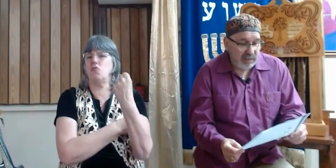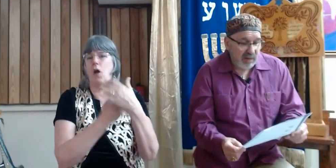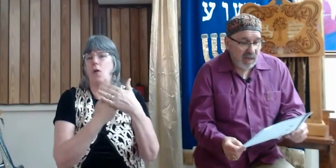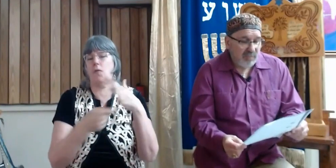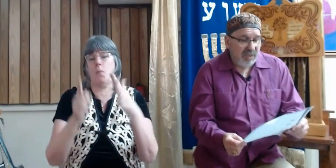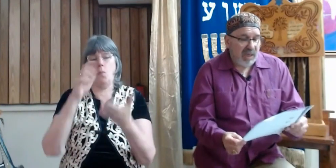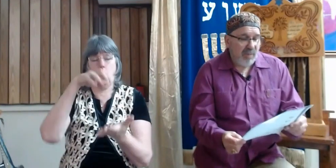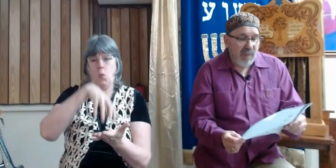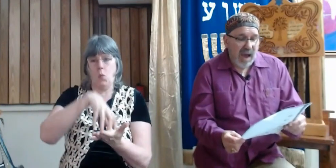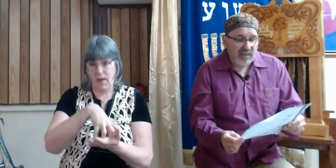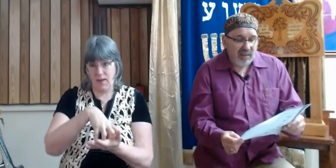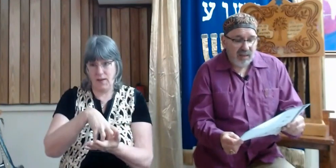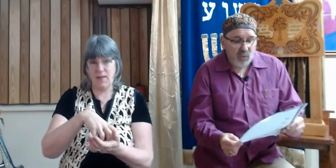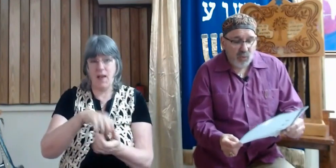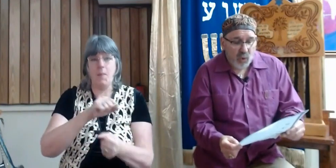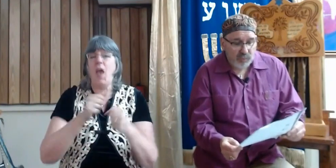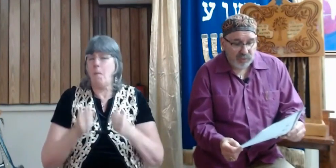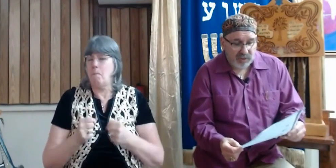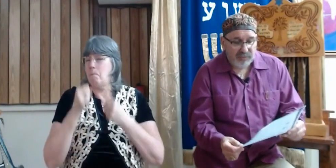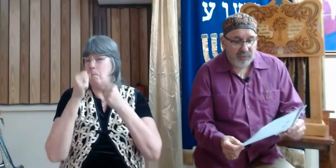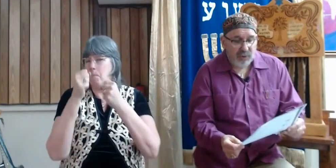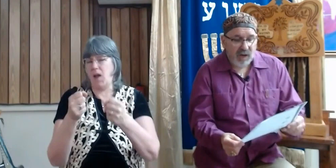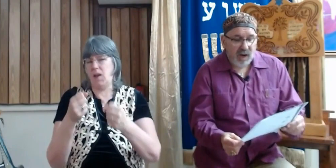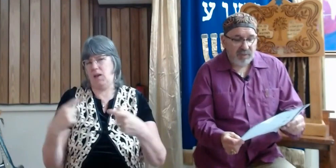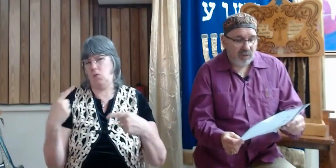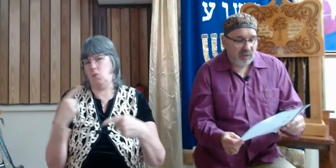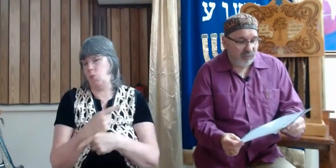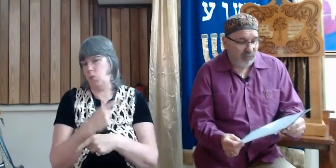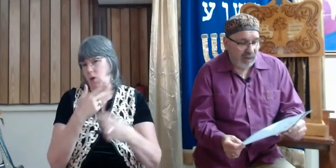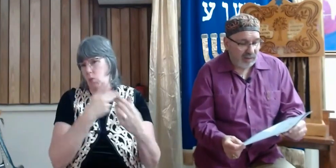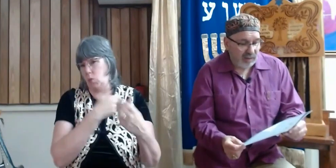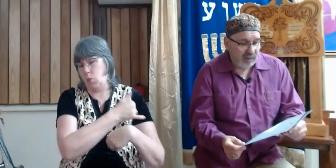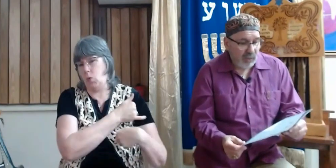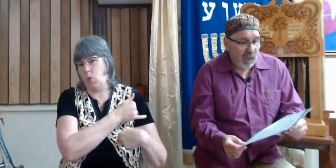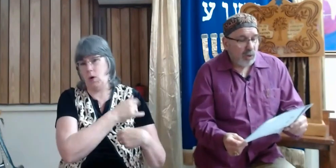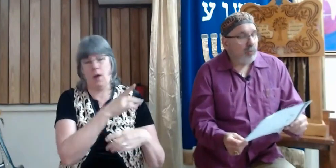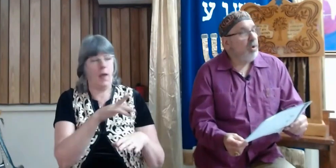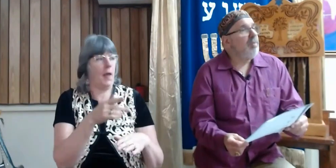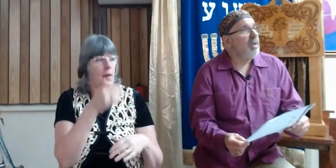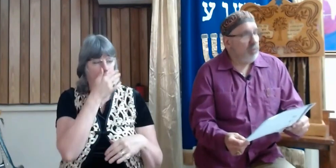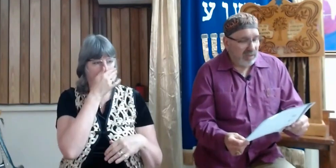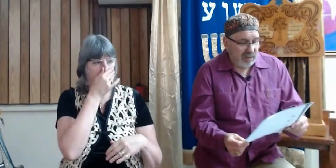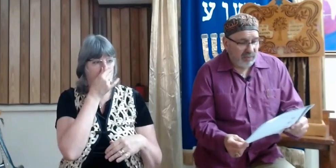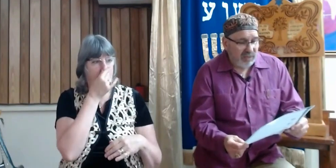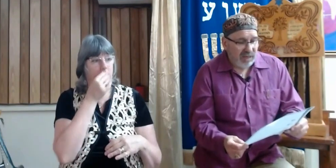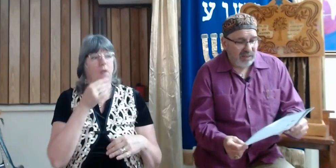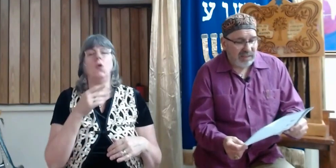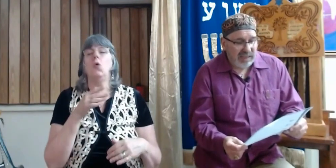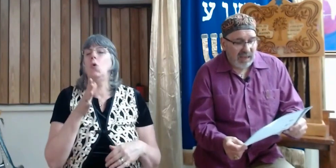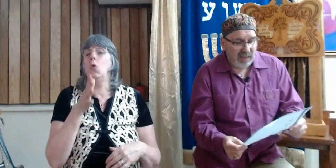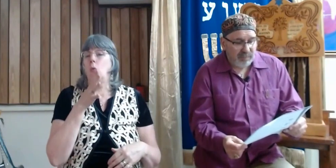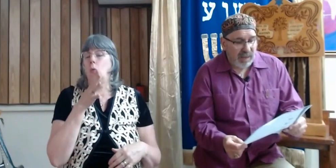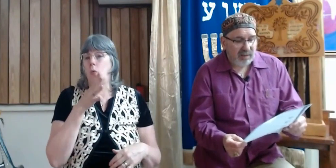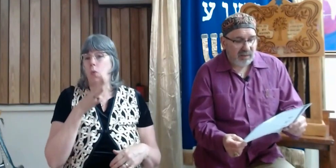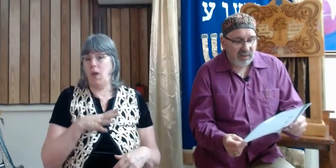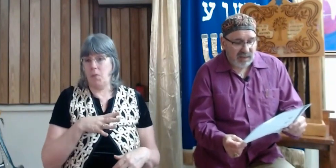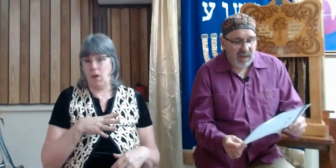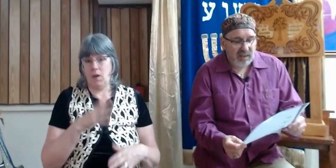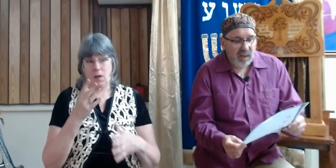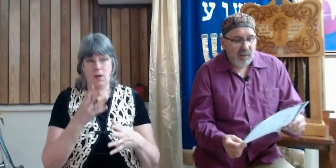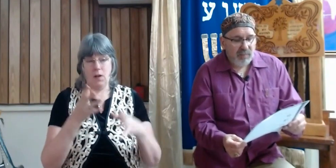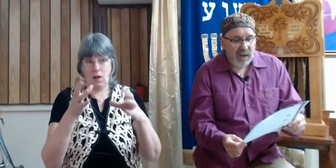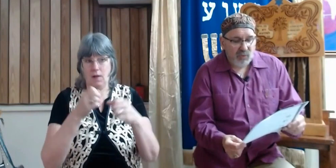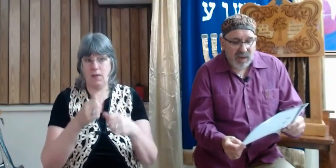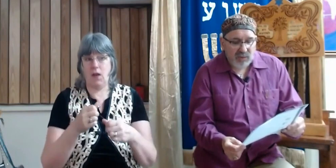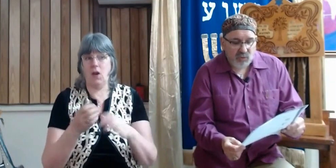weakness, became mighty in war putting foreign armies to flight. Women received their dead, backed their